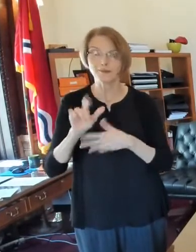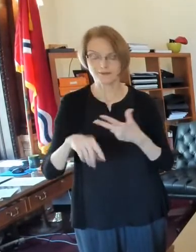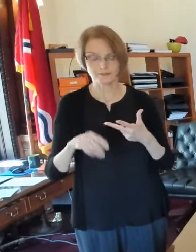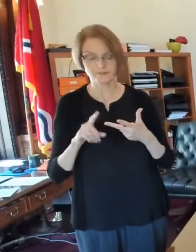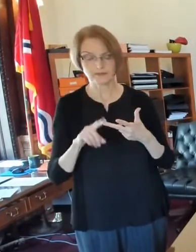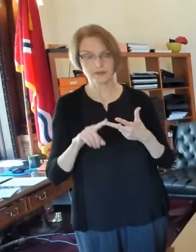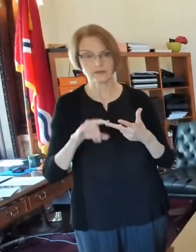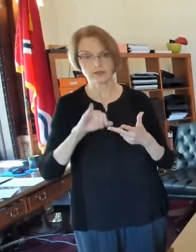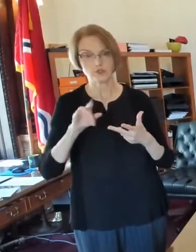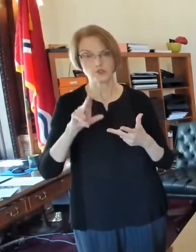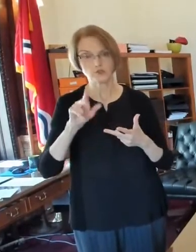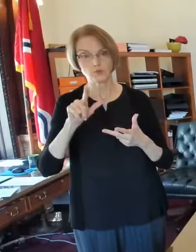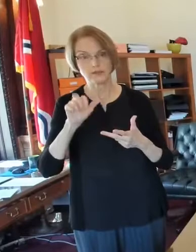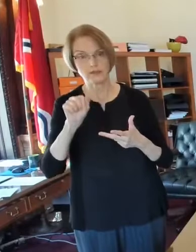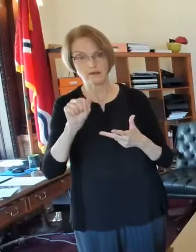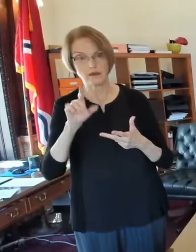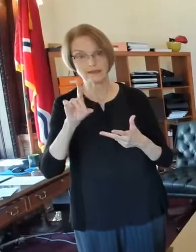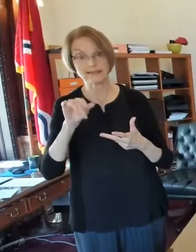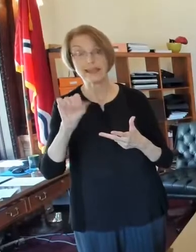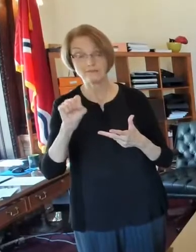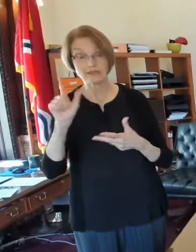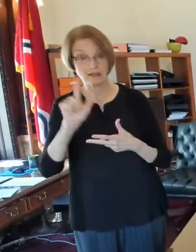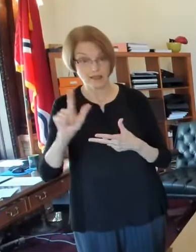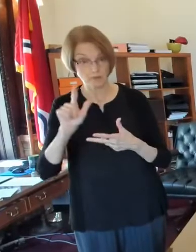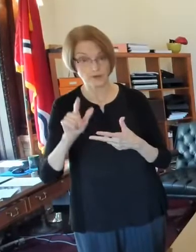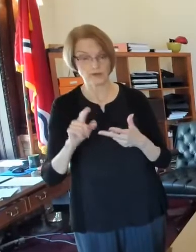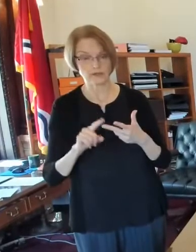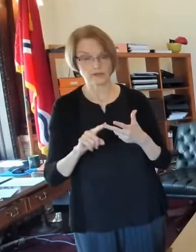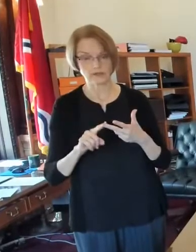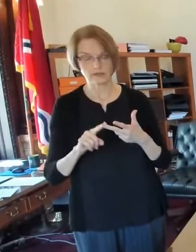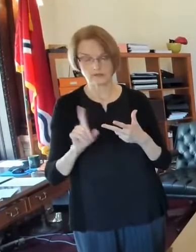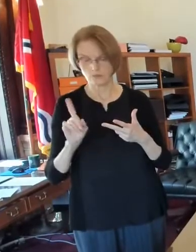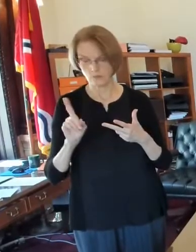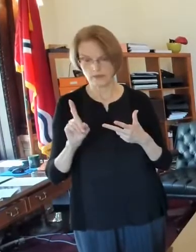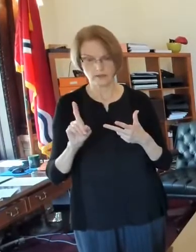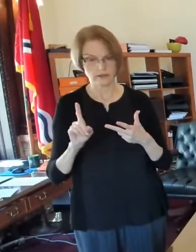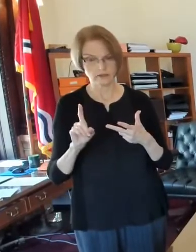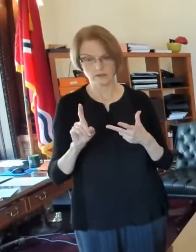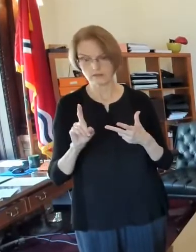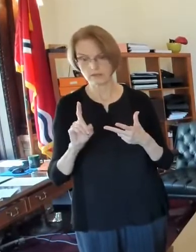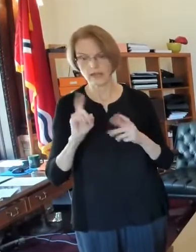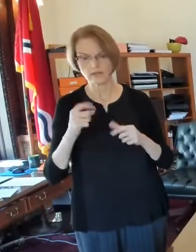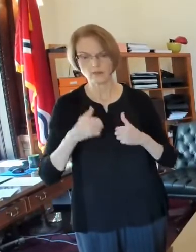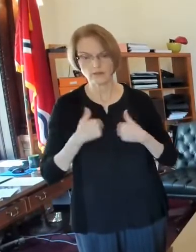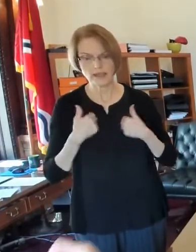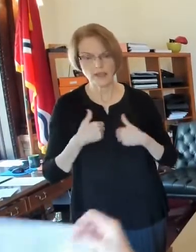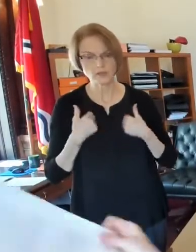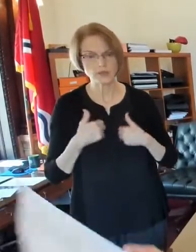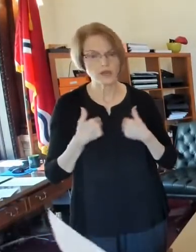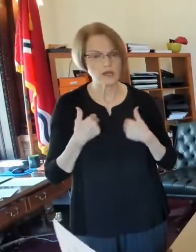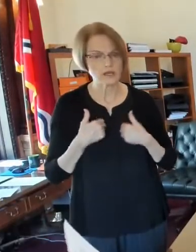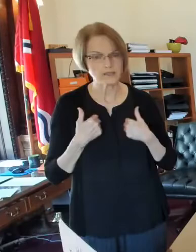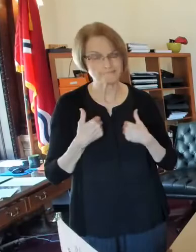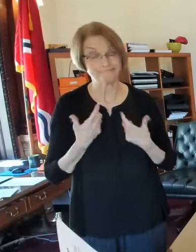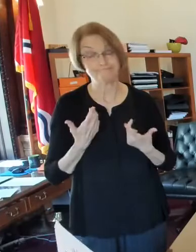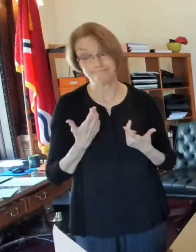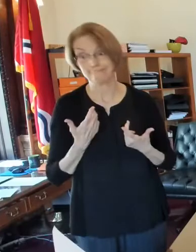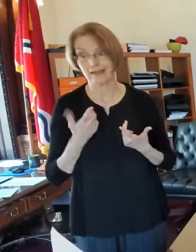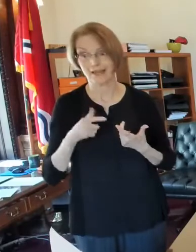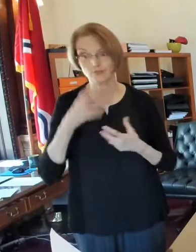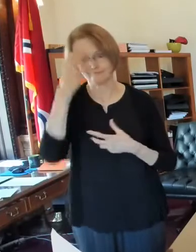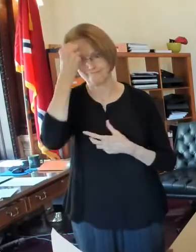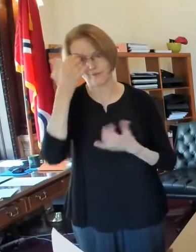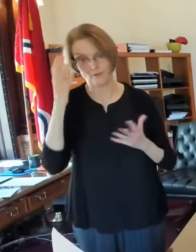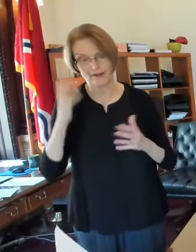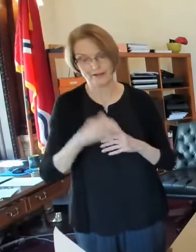It's Julia Davis Library on, uh, I'll give you the address there. I think I remember that by now.